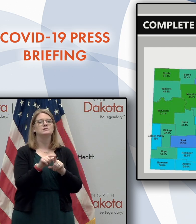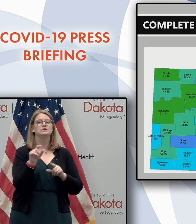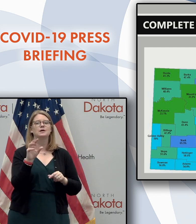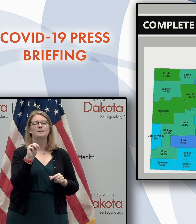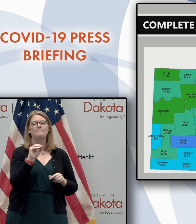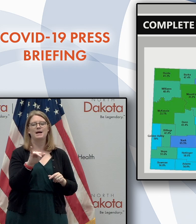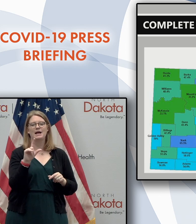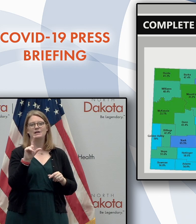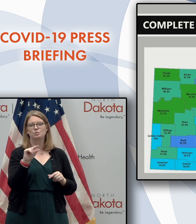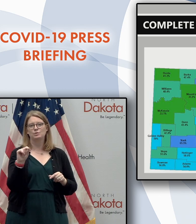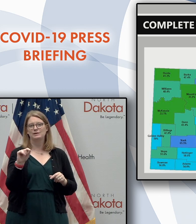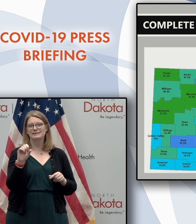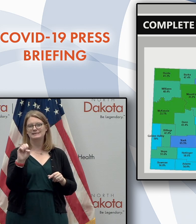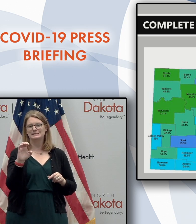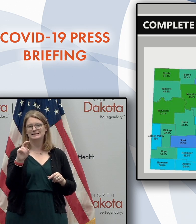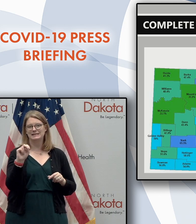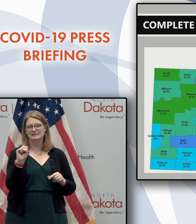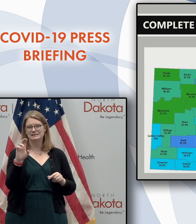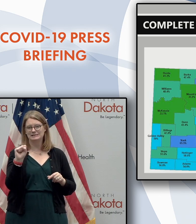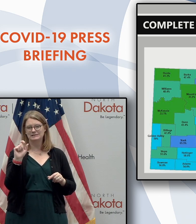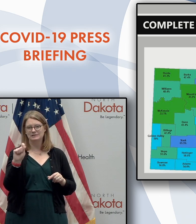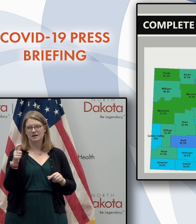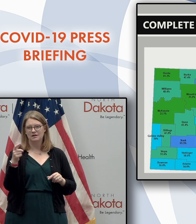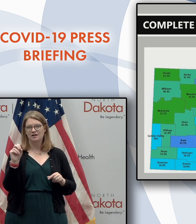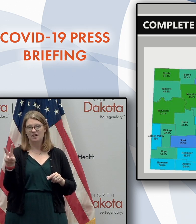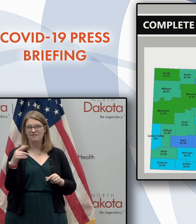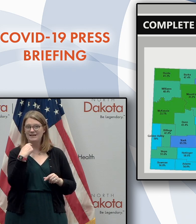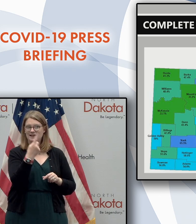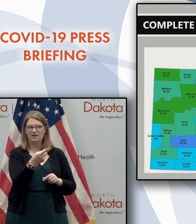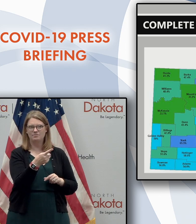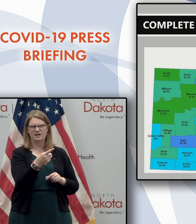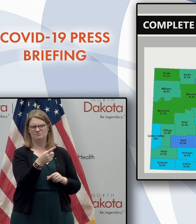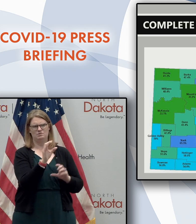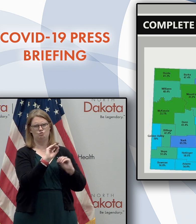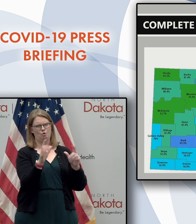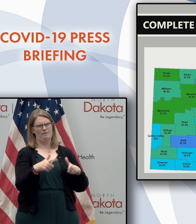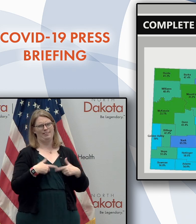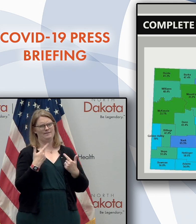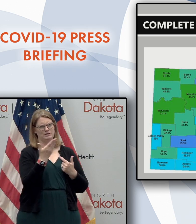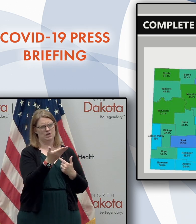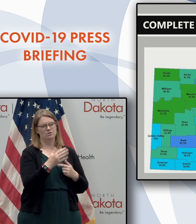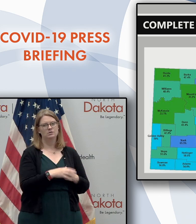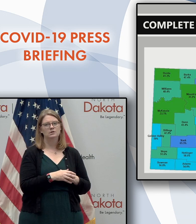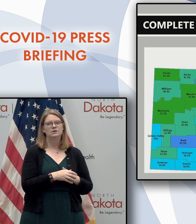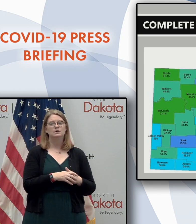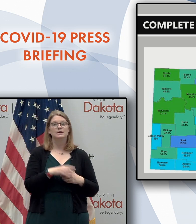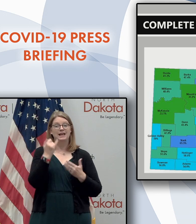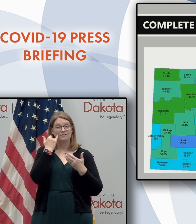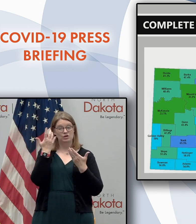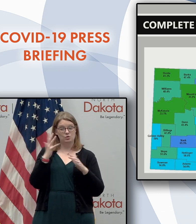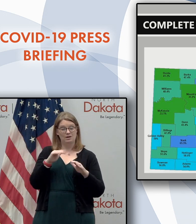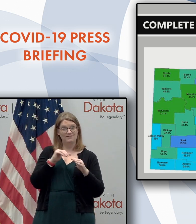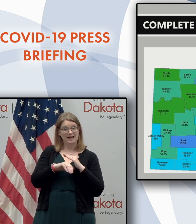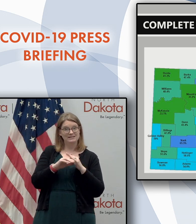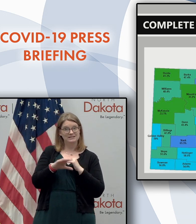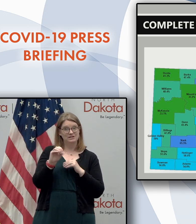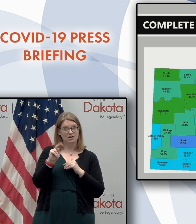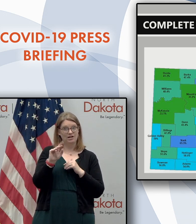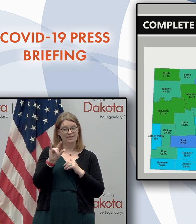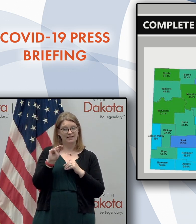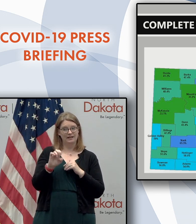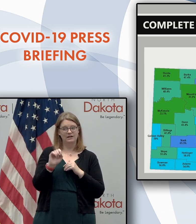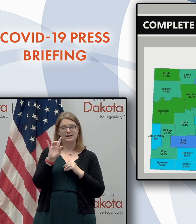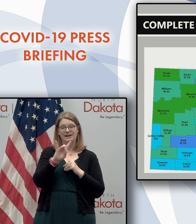my2020census.gov and indicate that no one lives at that residence. Uh, you can also, if you don't want to have access to being online, you can call